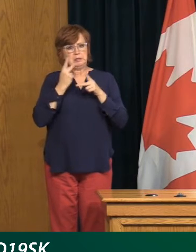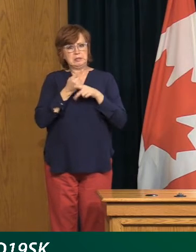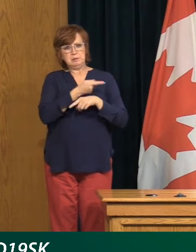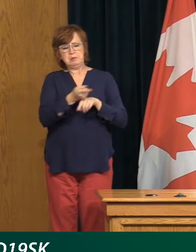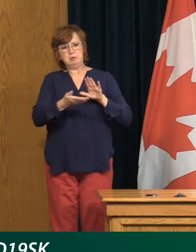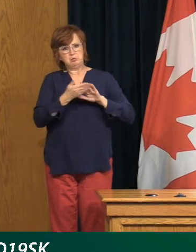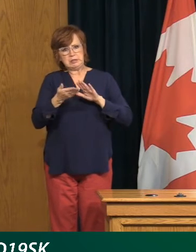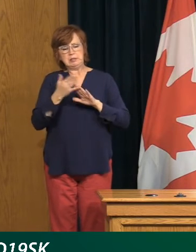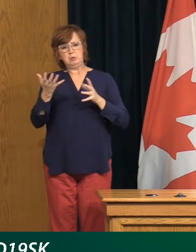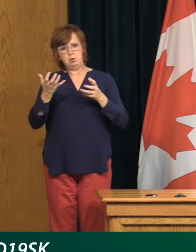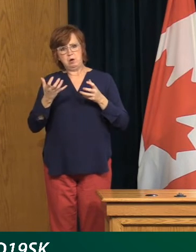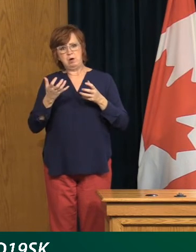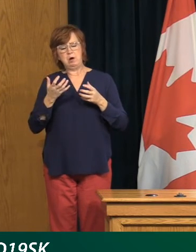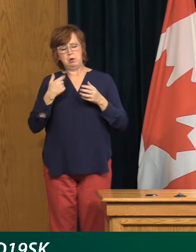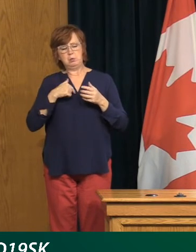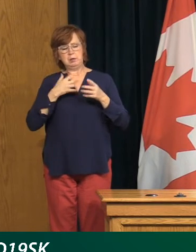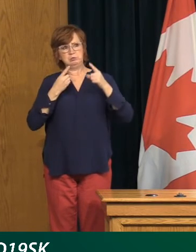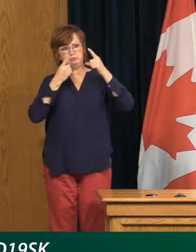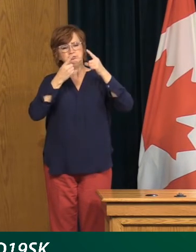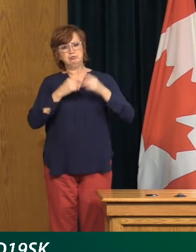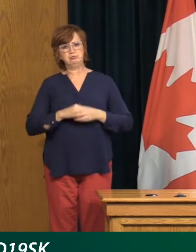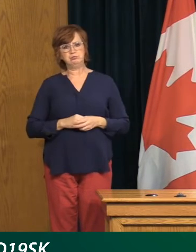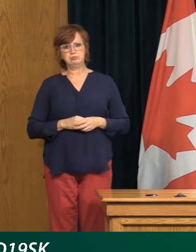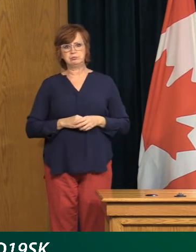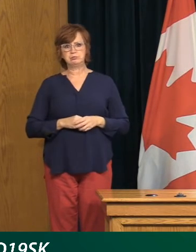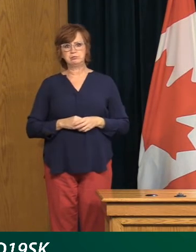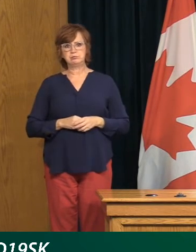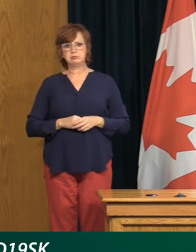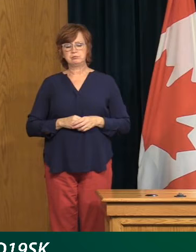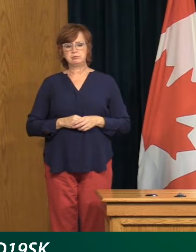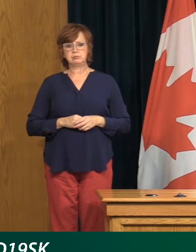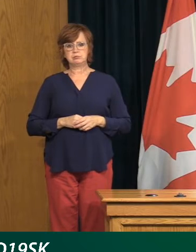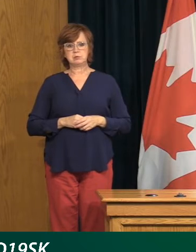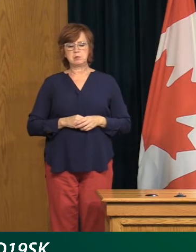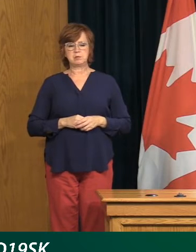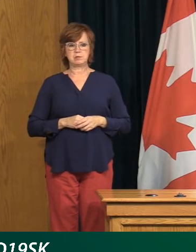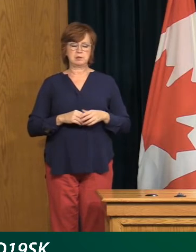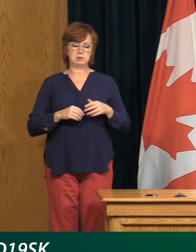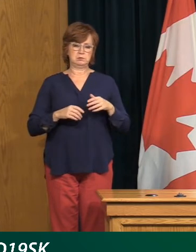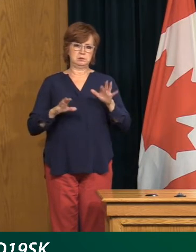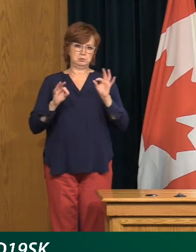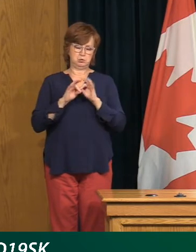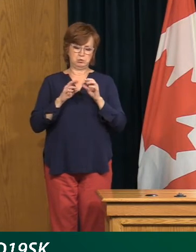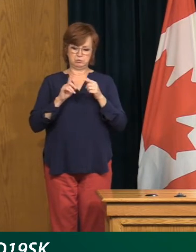And for that, you know, we need to obviously practice, you know,